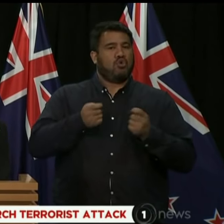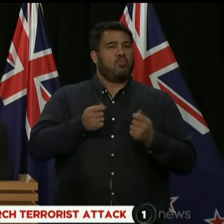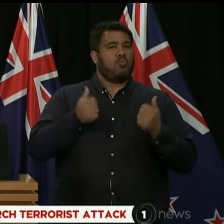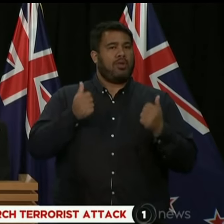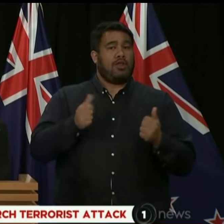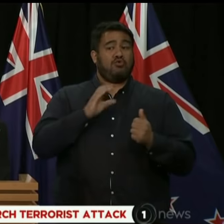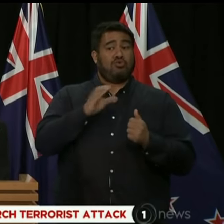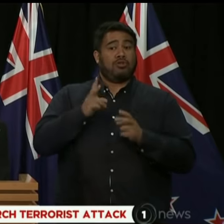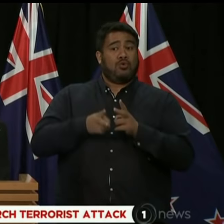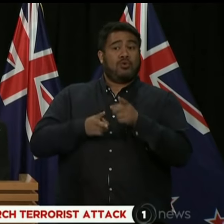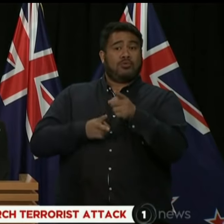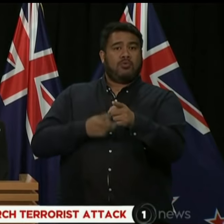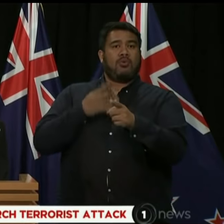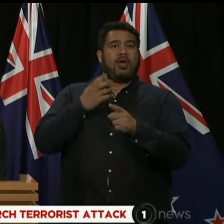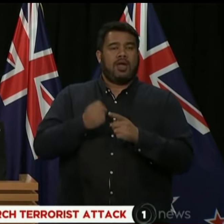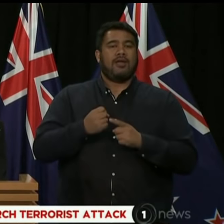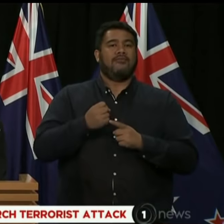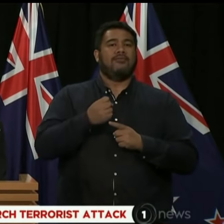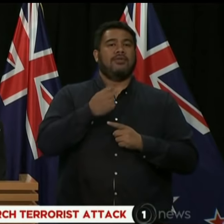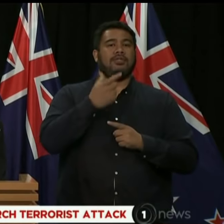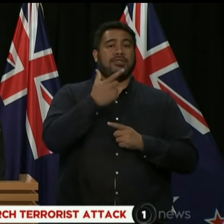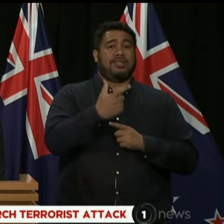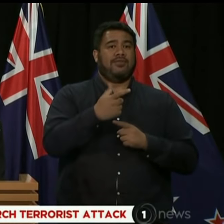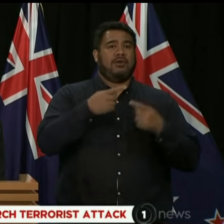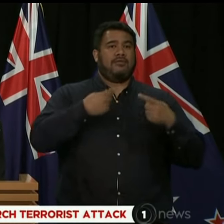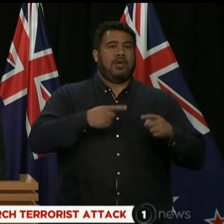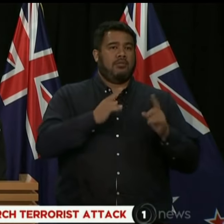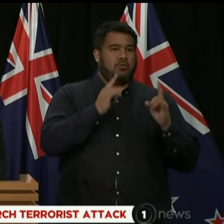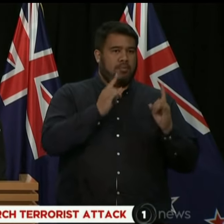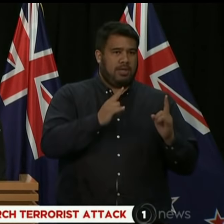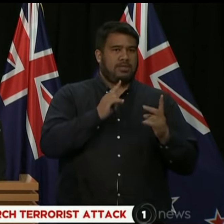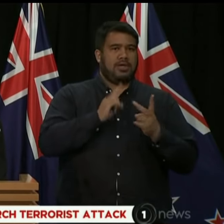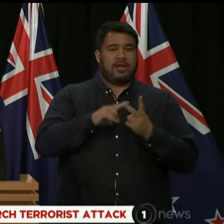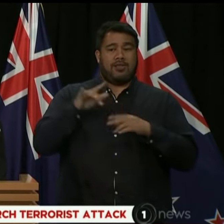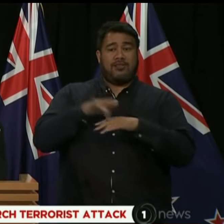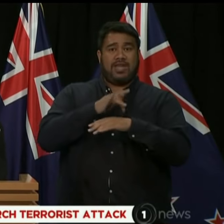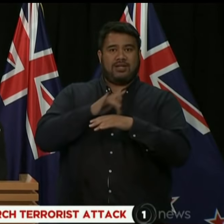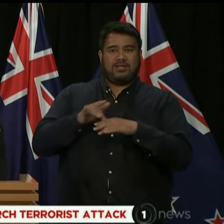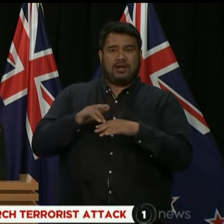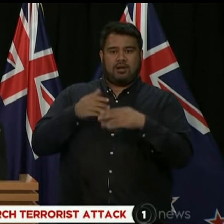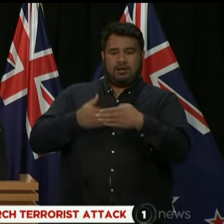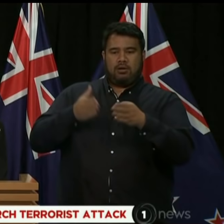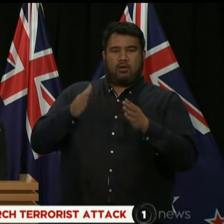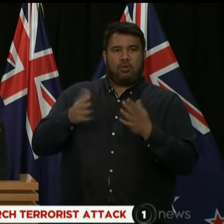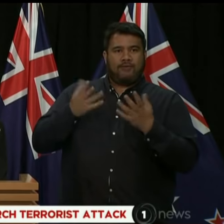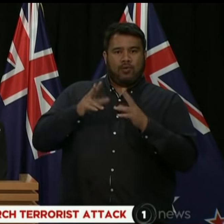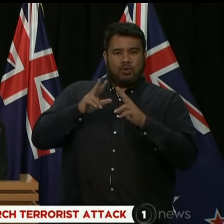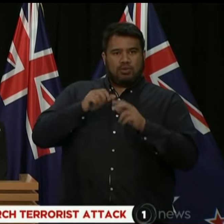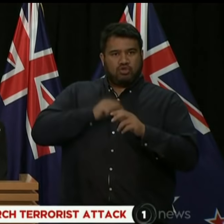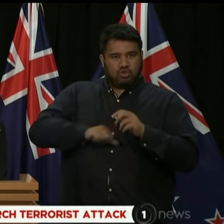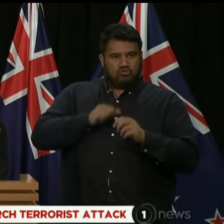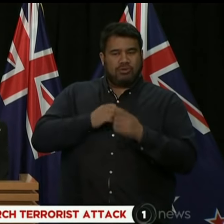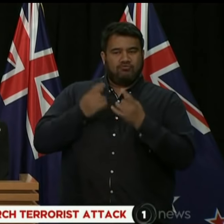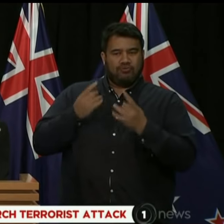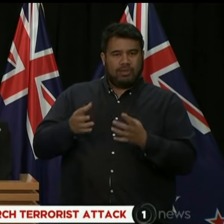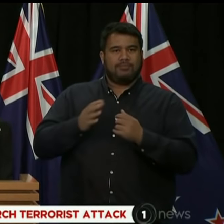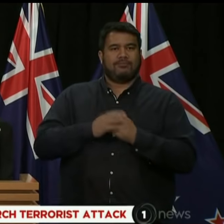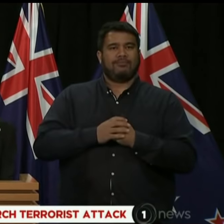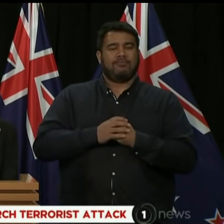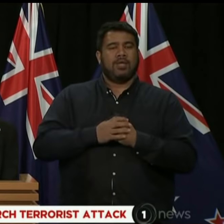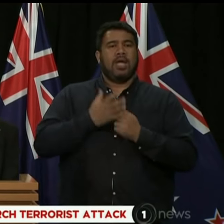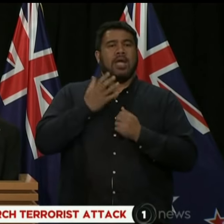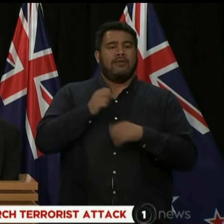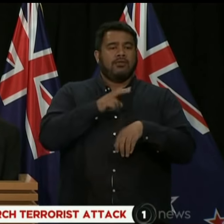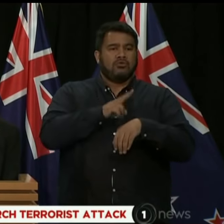beds and seven acute theatres for those in need. Pathologists from throughout the country have made themselves available,